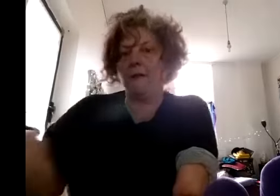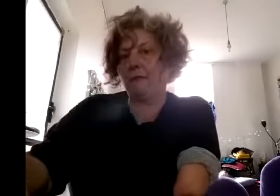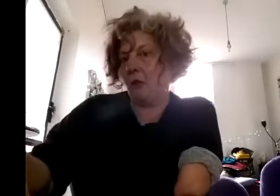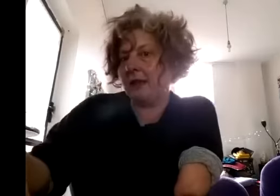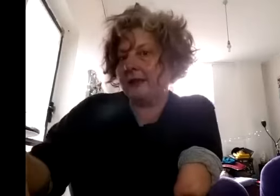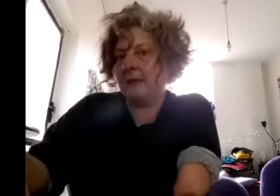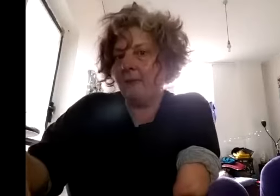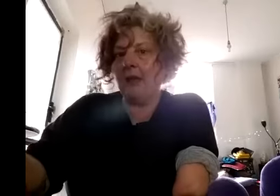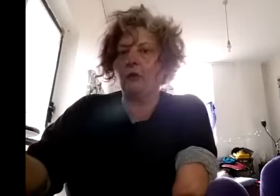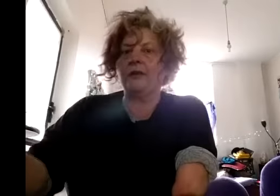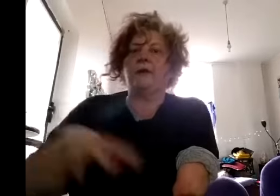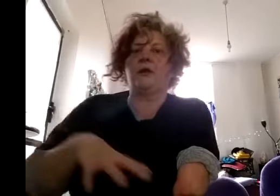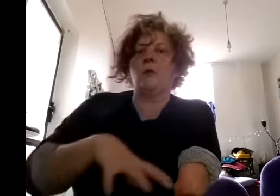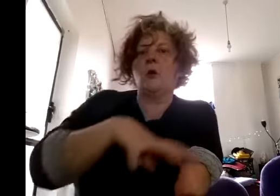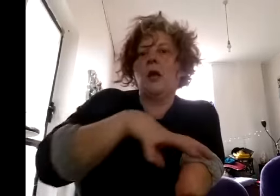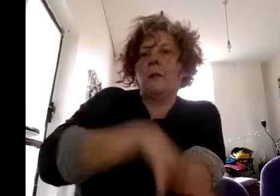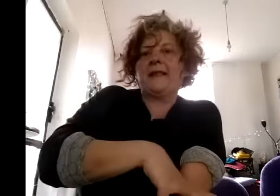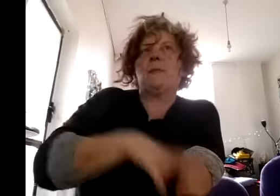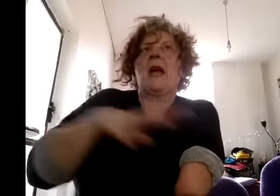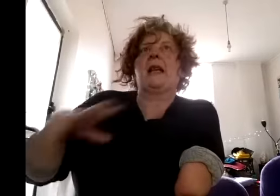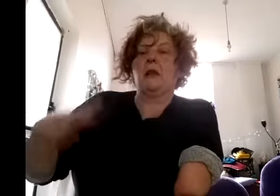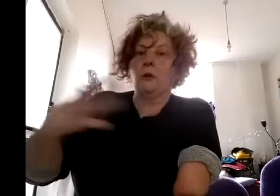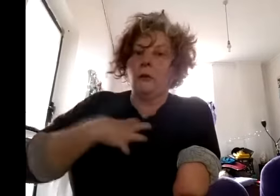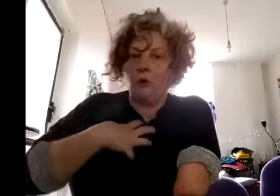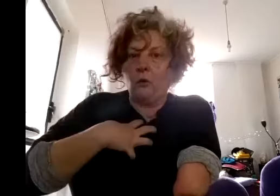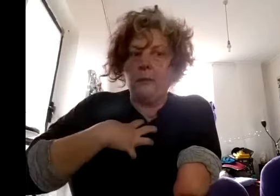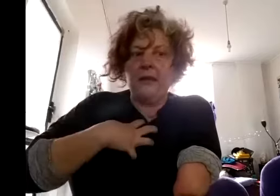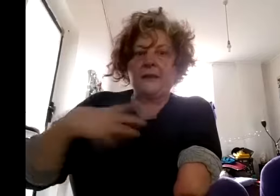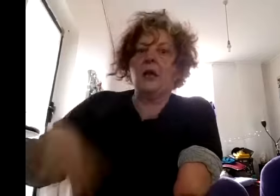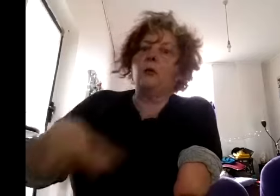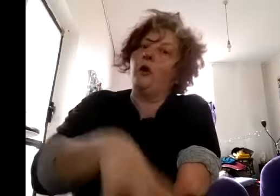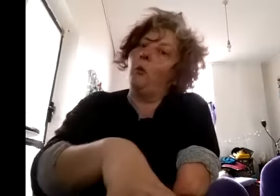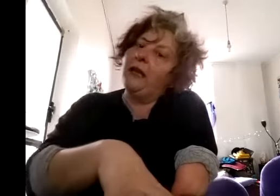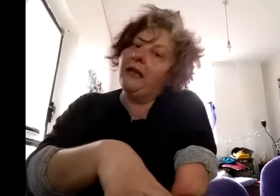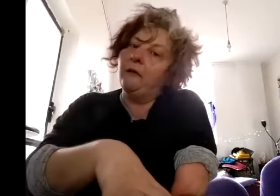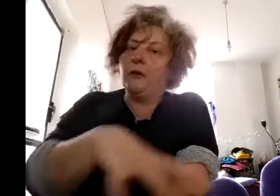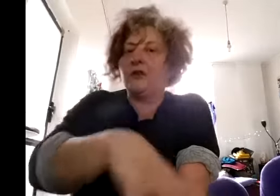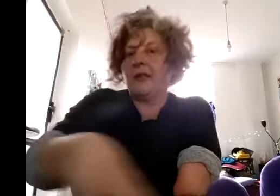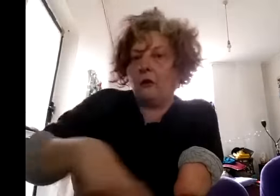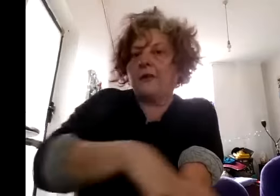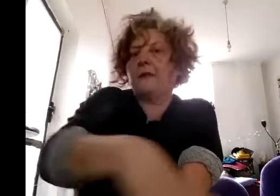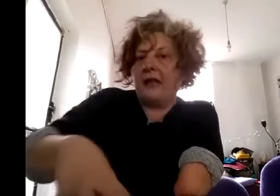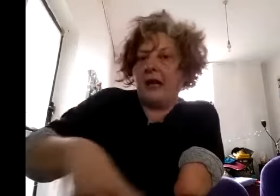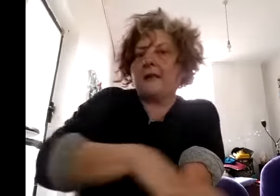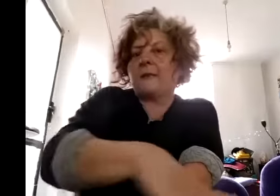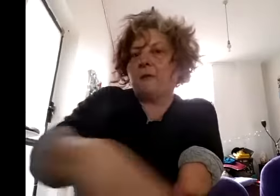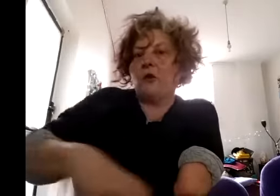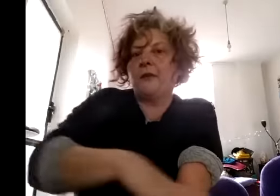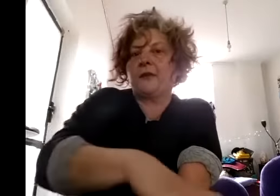Raucous an inclusive ensemble back to back we've got Quippings we've got Weave which is an inclusive dance performance group